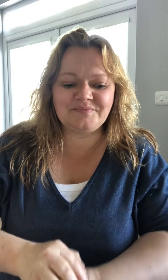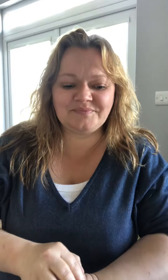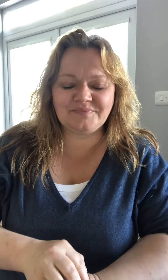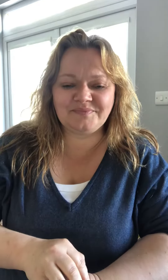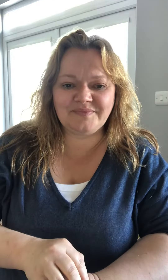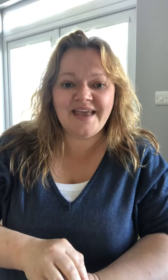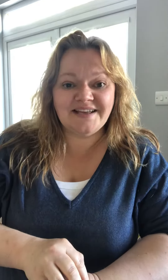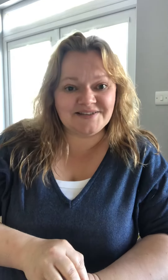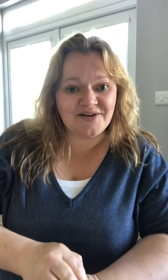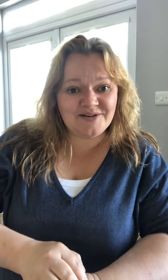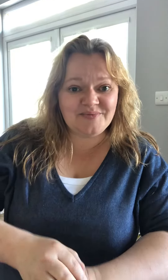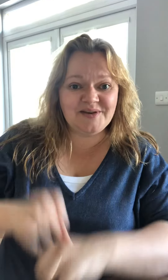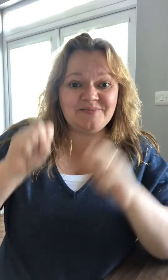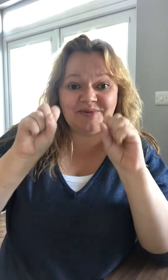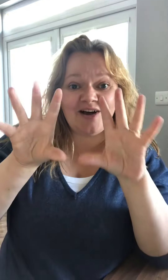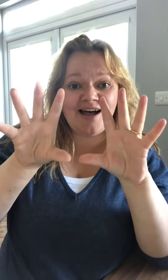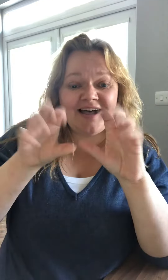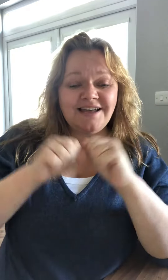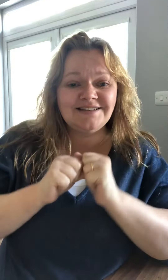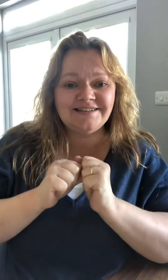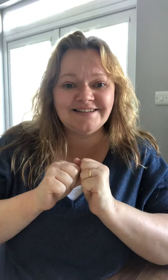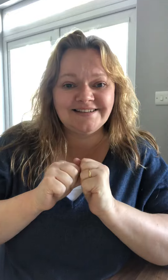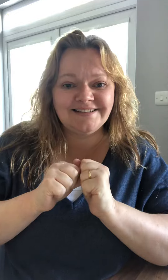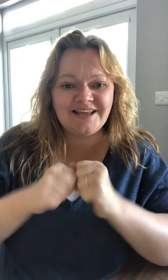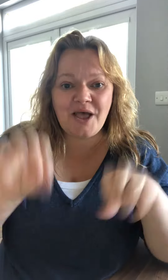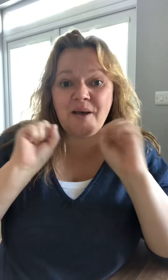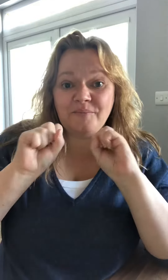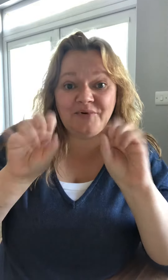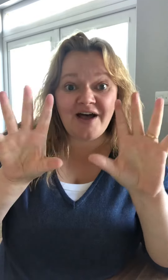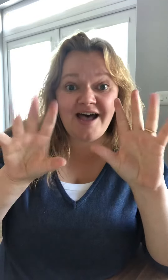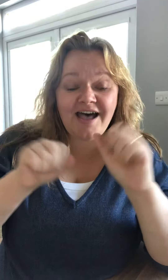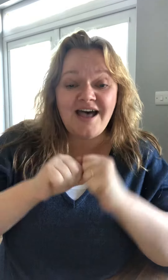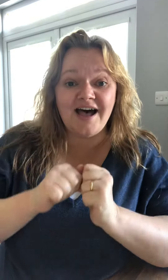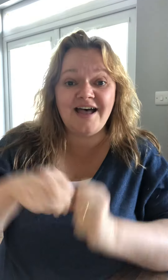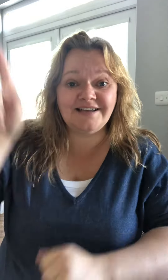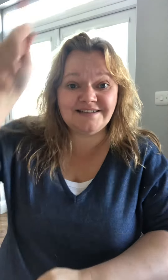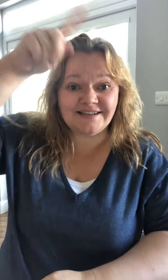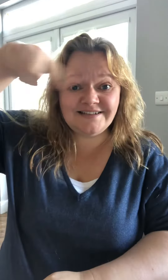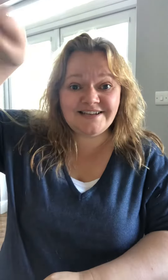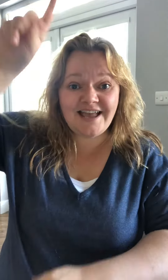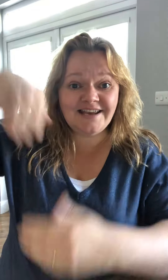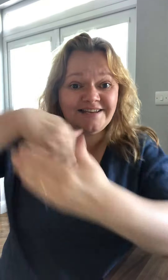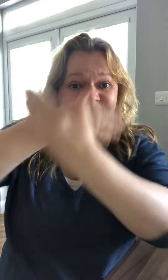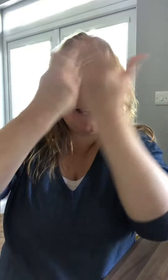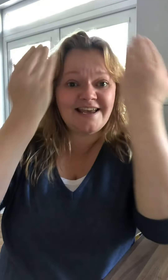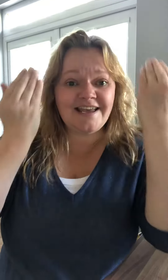It's gonna be a bright, bright, sunshiny day.